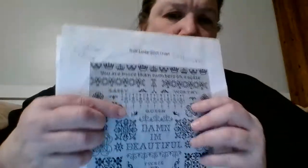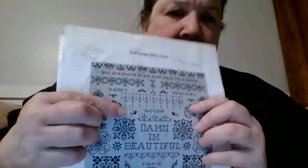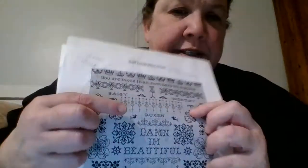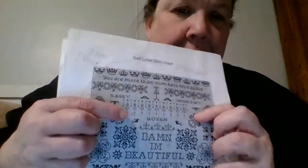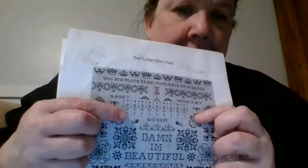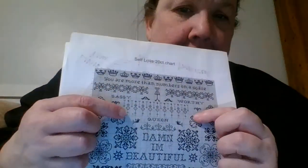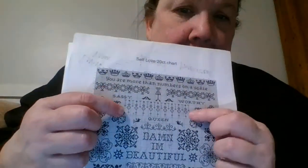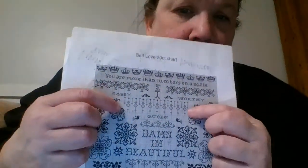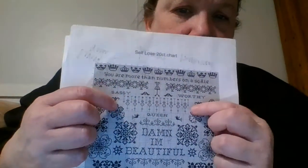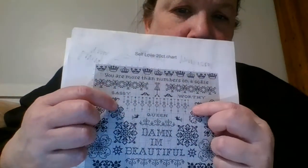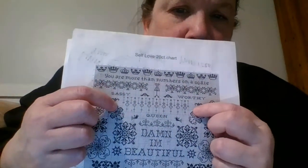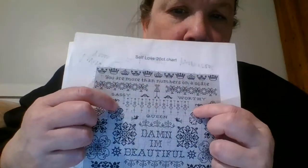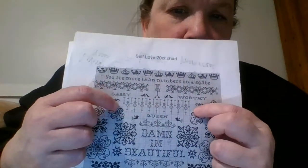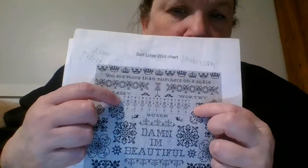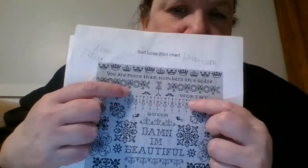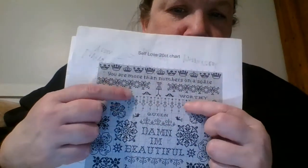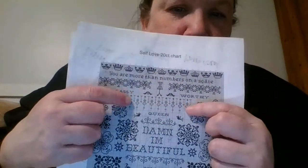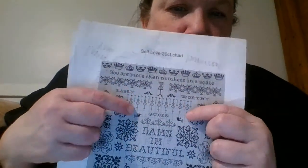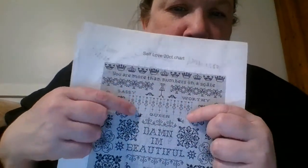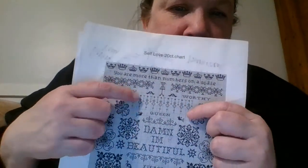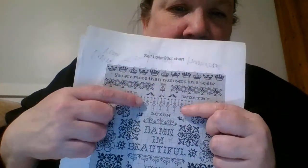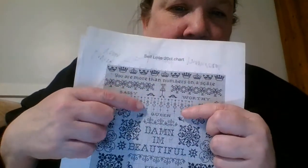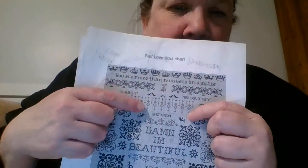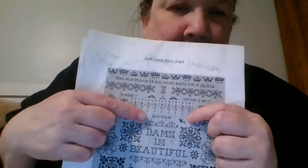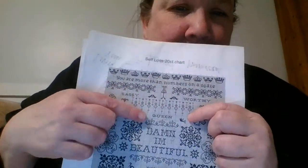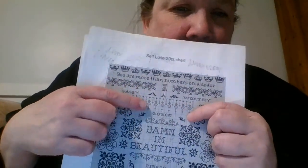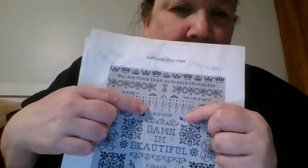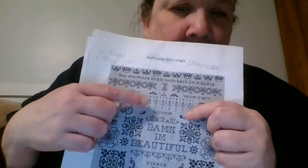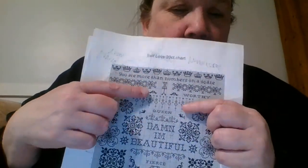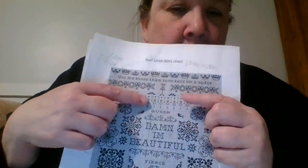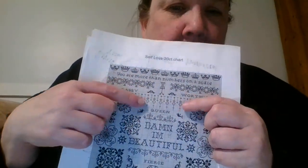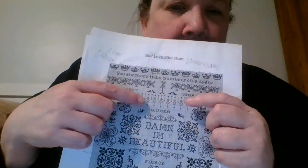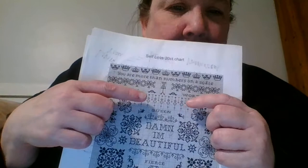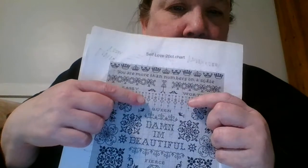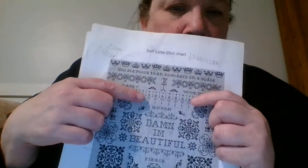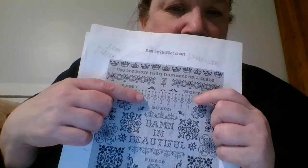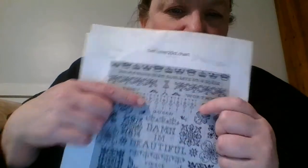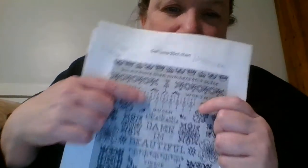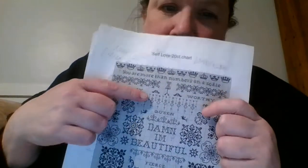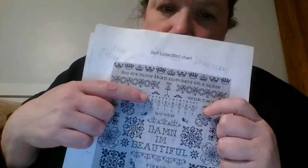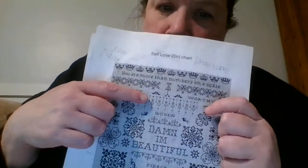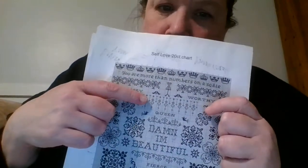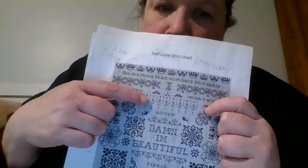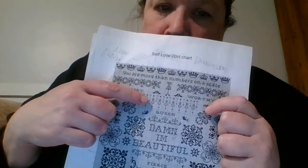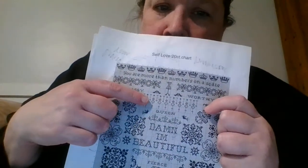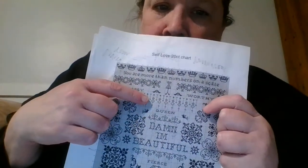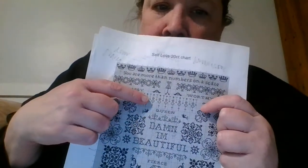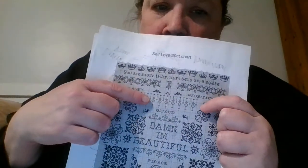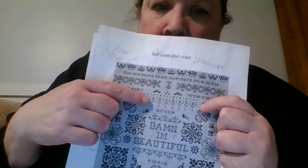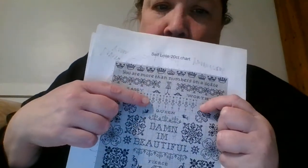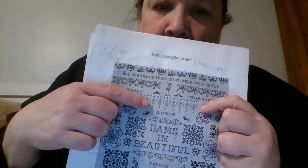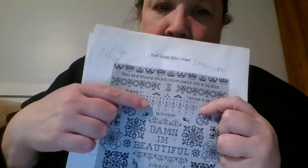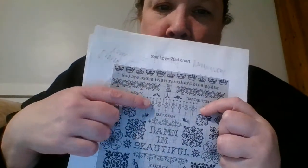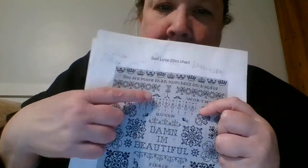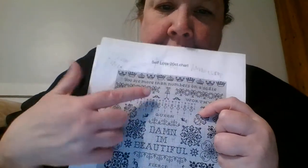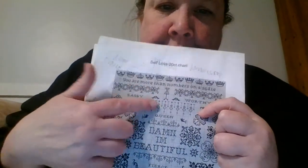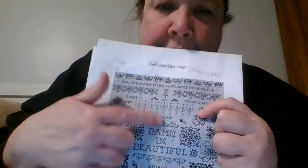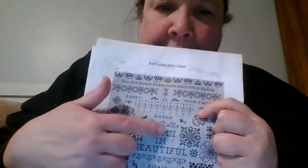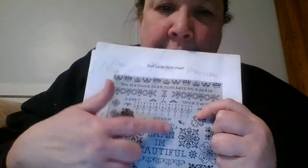what these are are they supposed to be like dangling crystals because I think they might be at which point then yes I